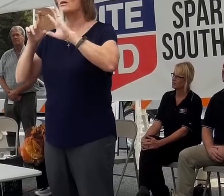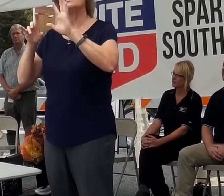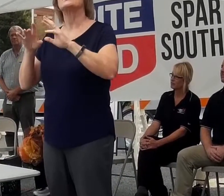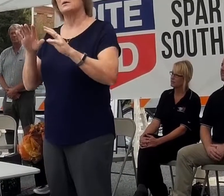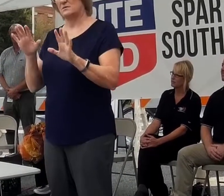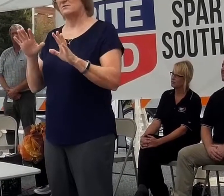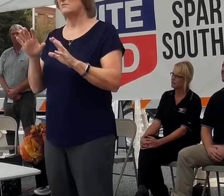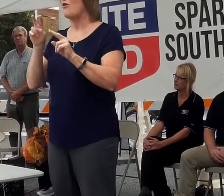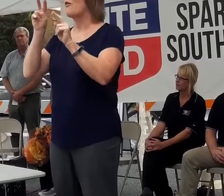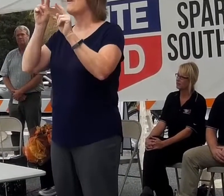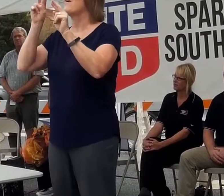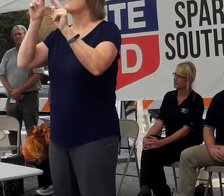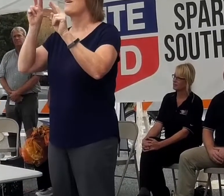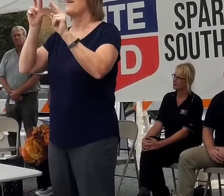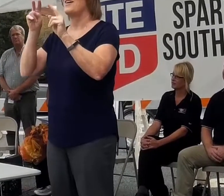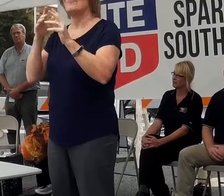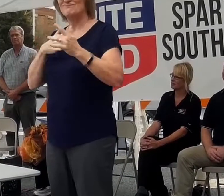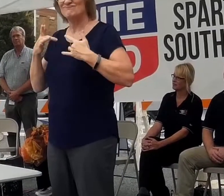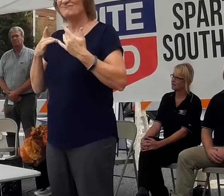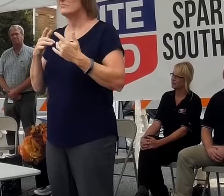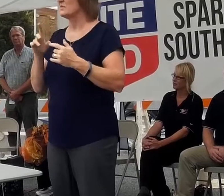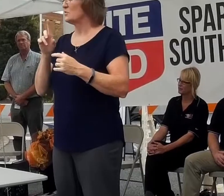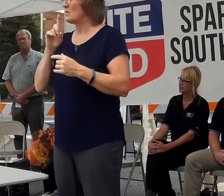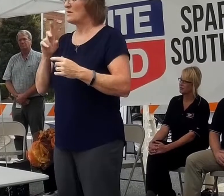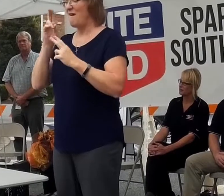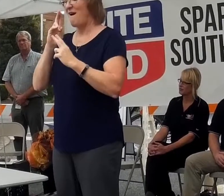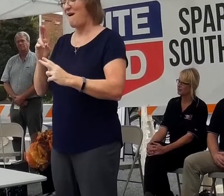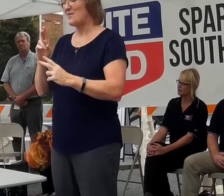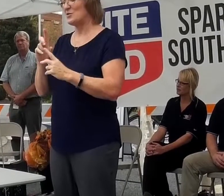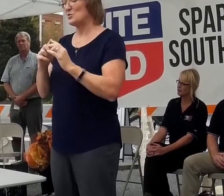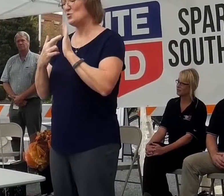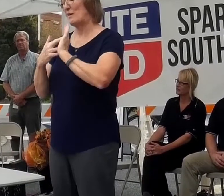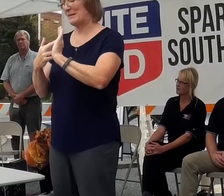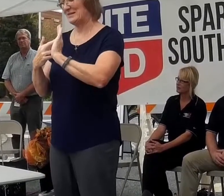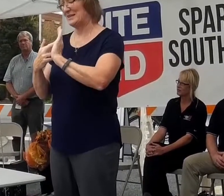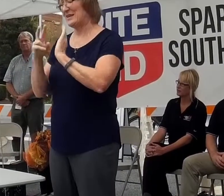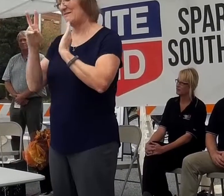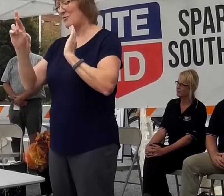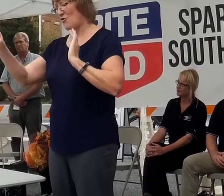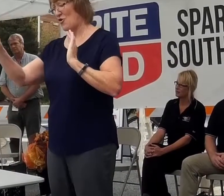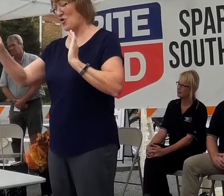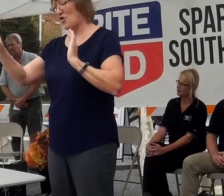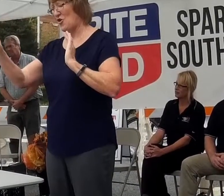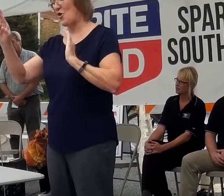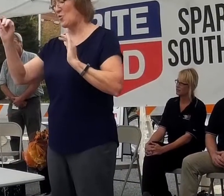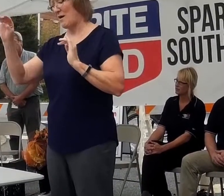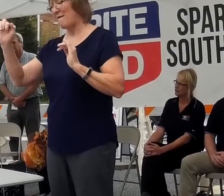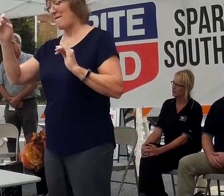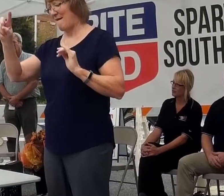I have so much to look forward to. And I'm completely honored to represent Rite Aid.